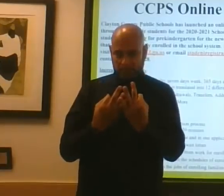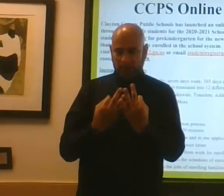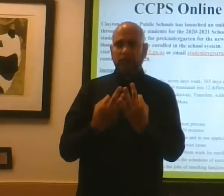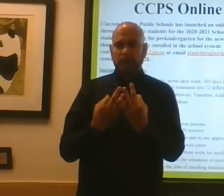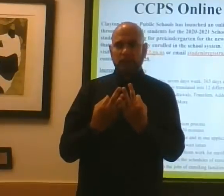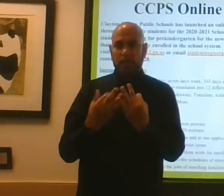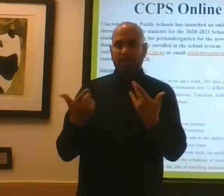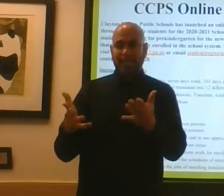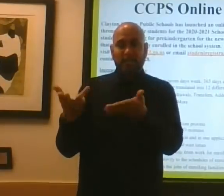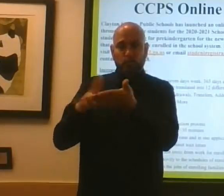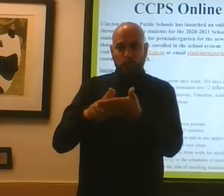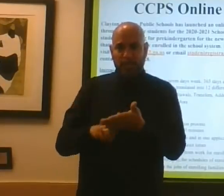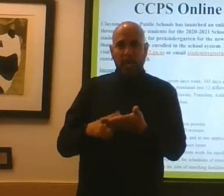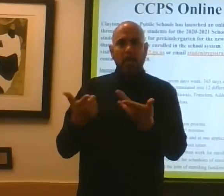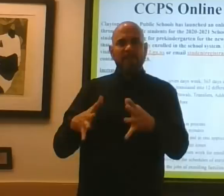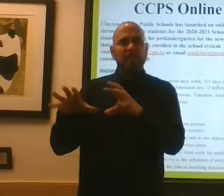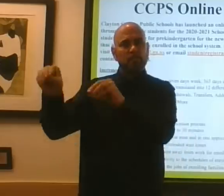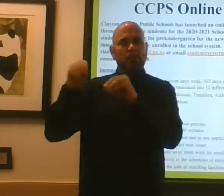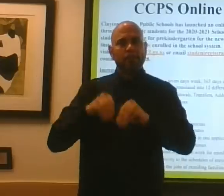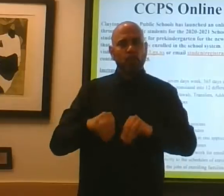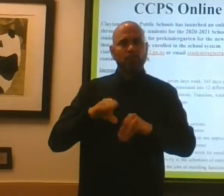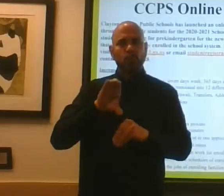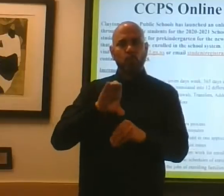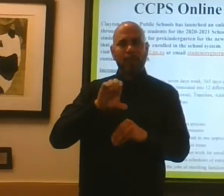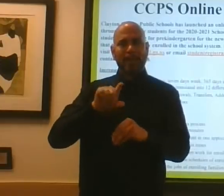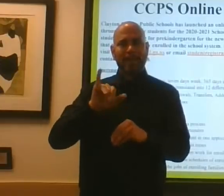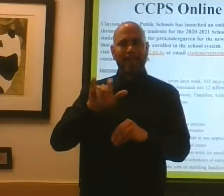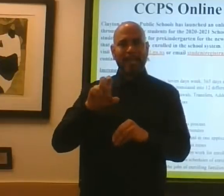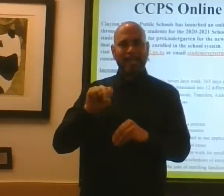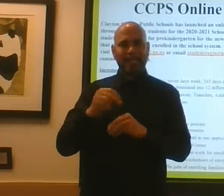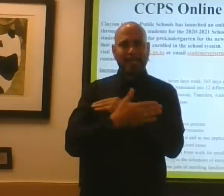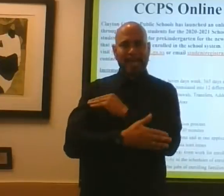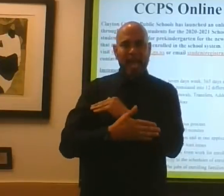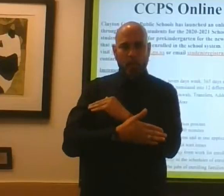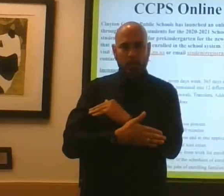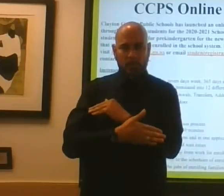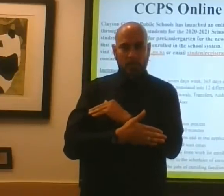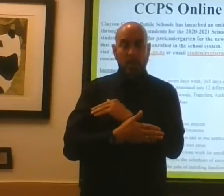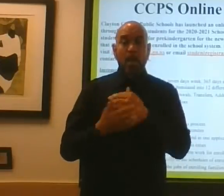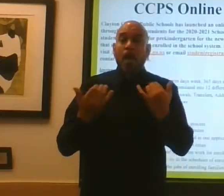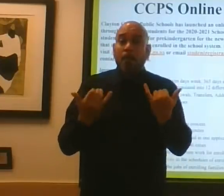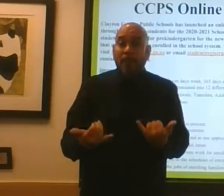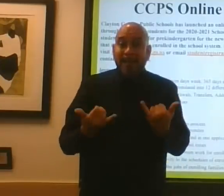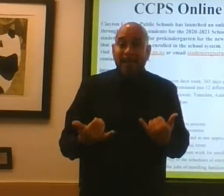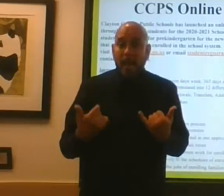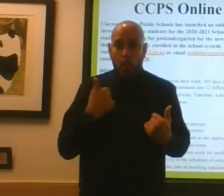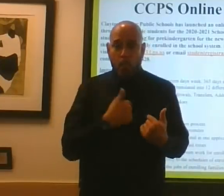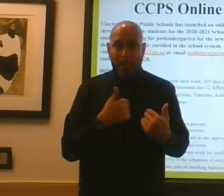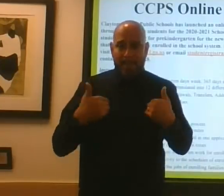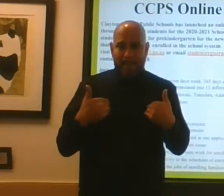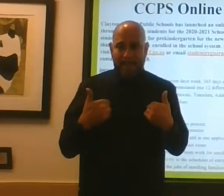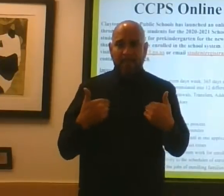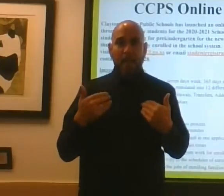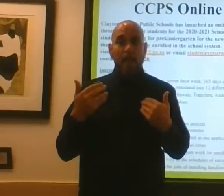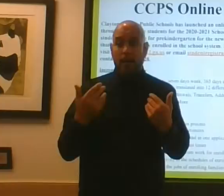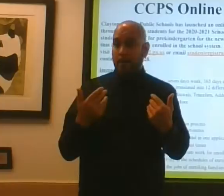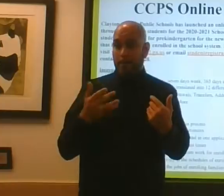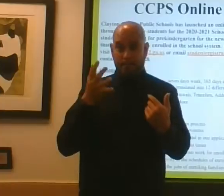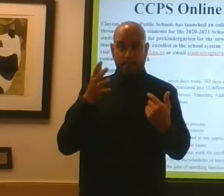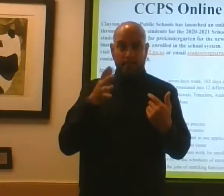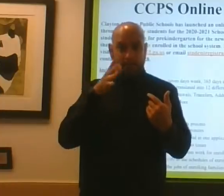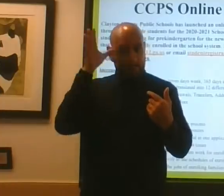registering their students online. Also, we have current families, current parents